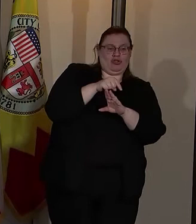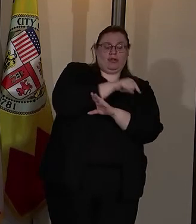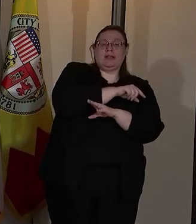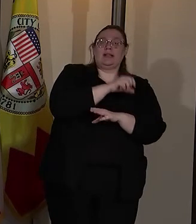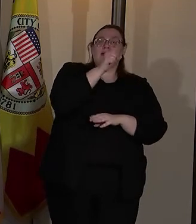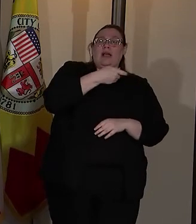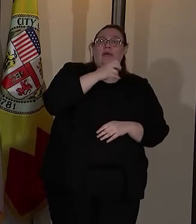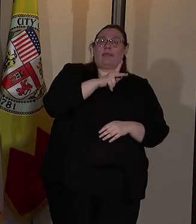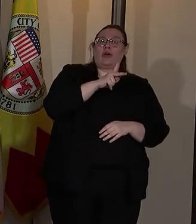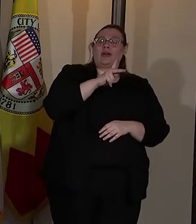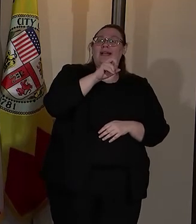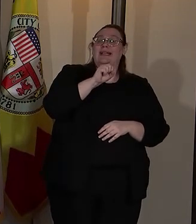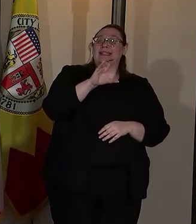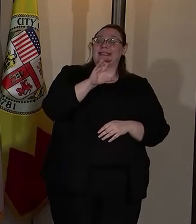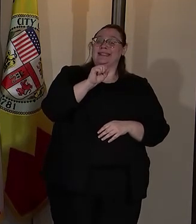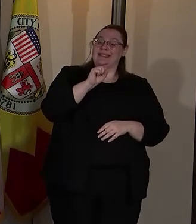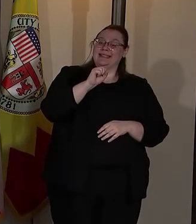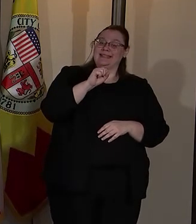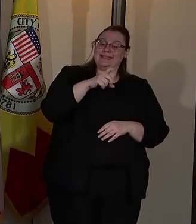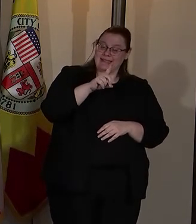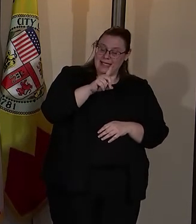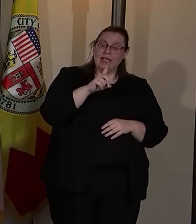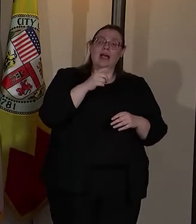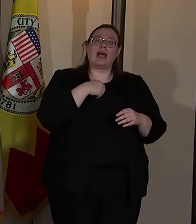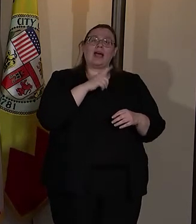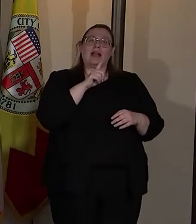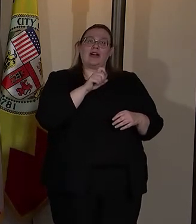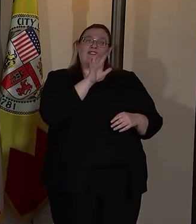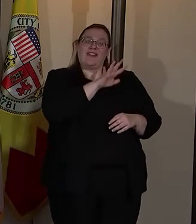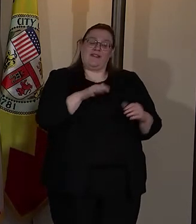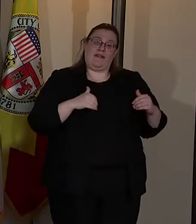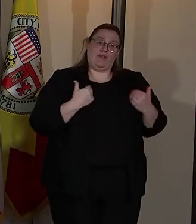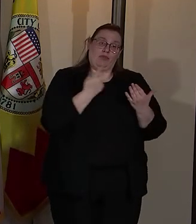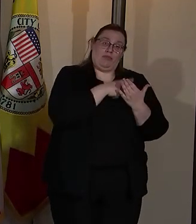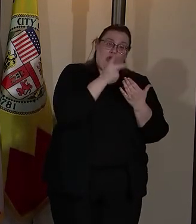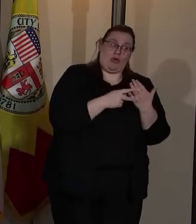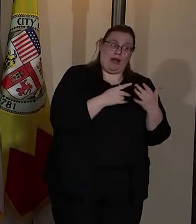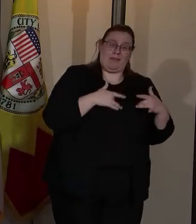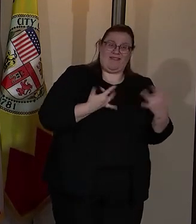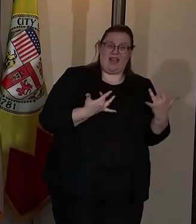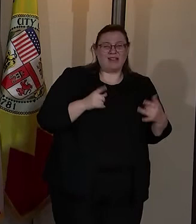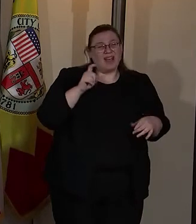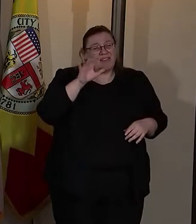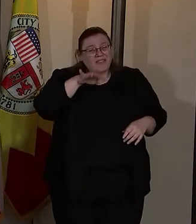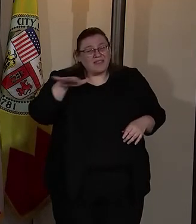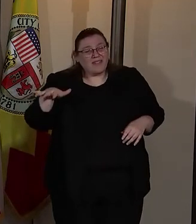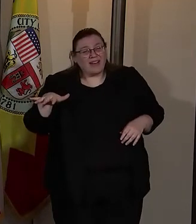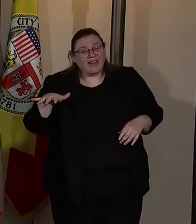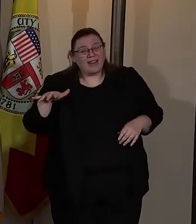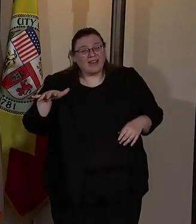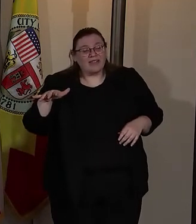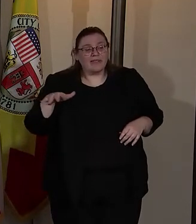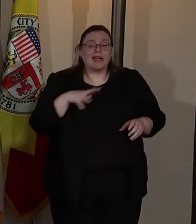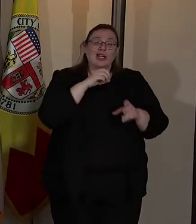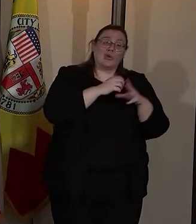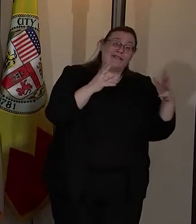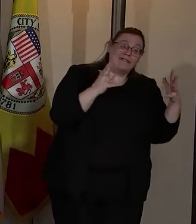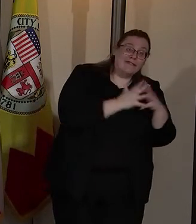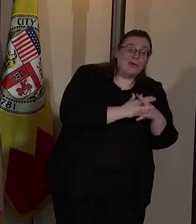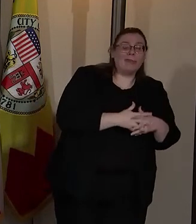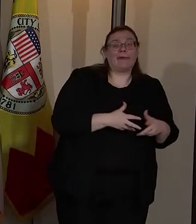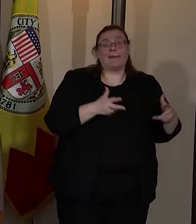CSP was involved with 155 youth programming events. 155, which included football,